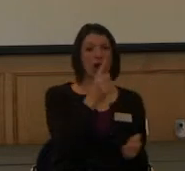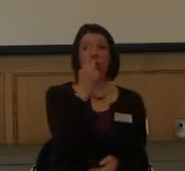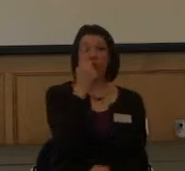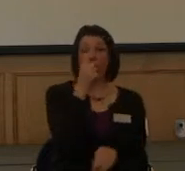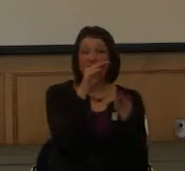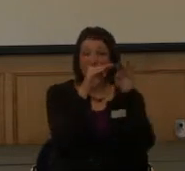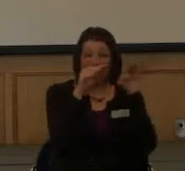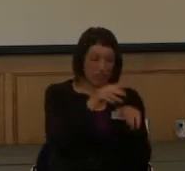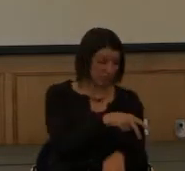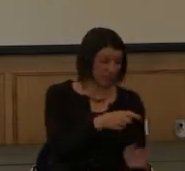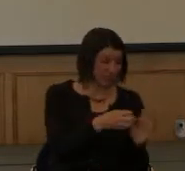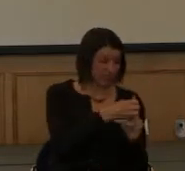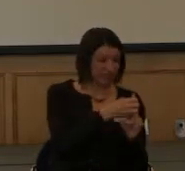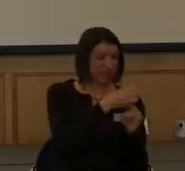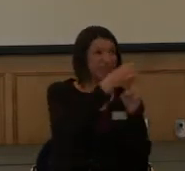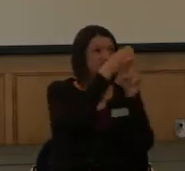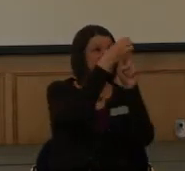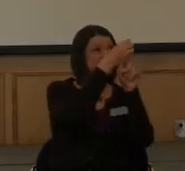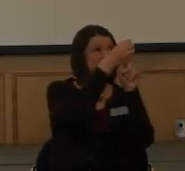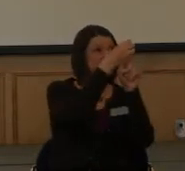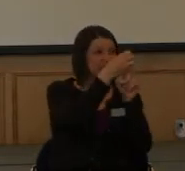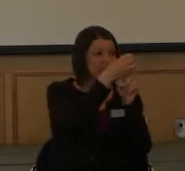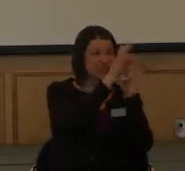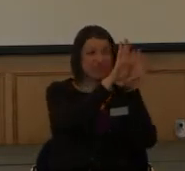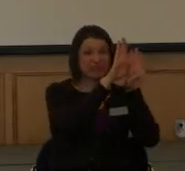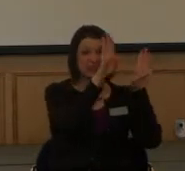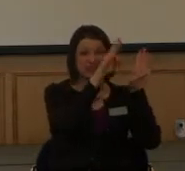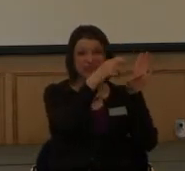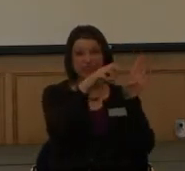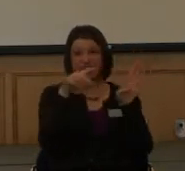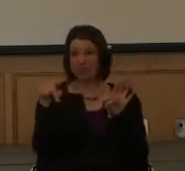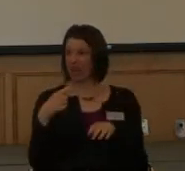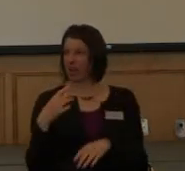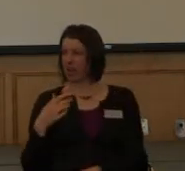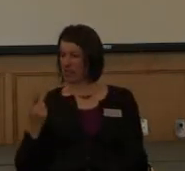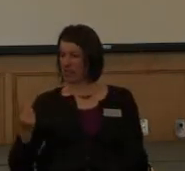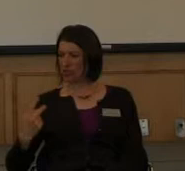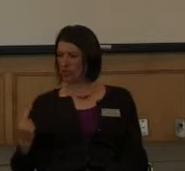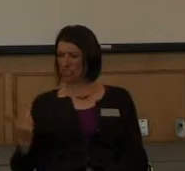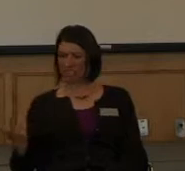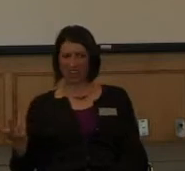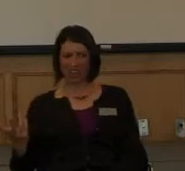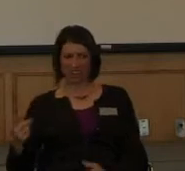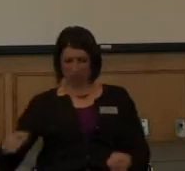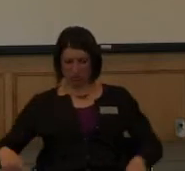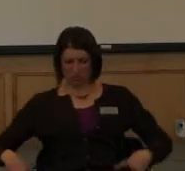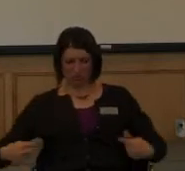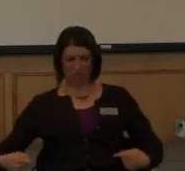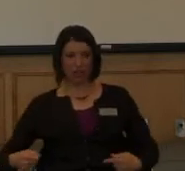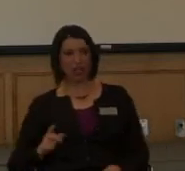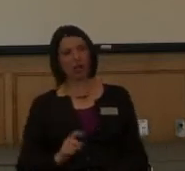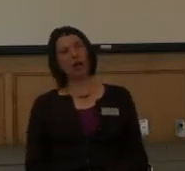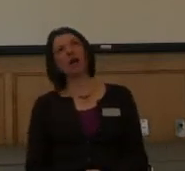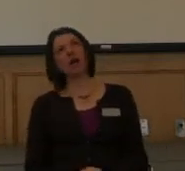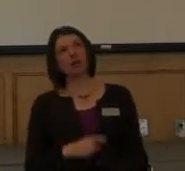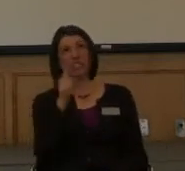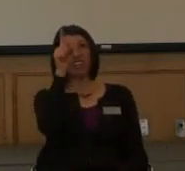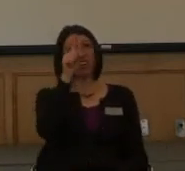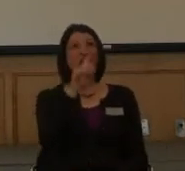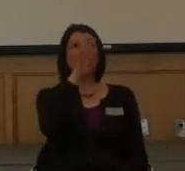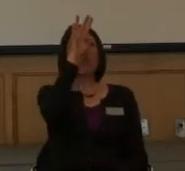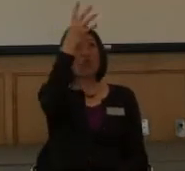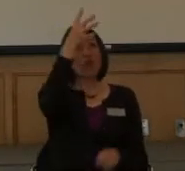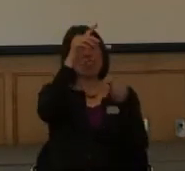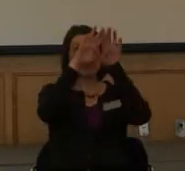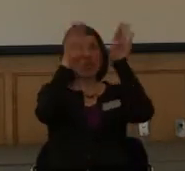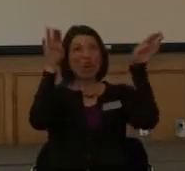one flight. In the meantime, my brother and I, who are in wheelchairs, we have to go all the way to the top, are